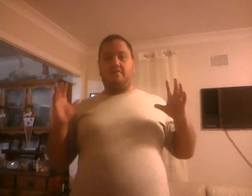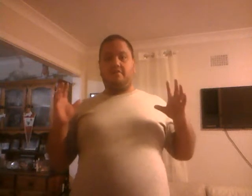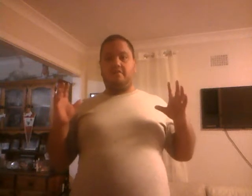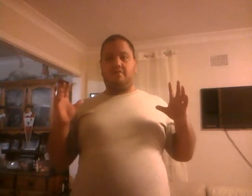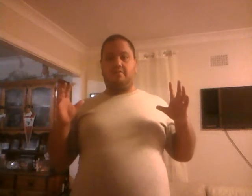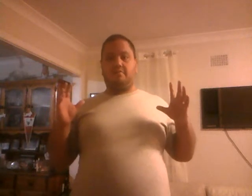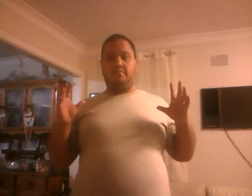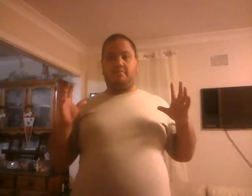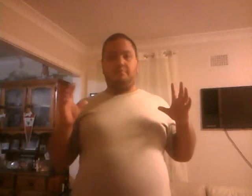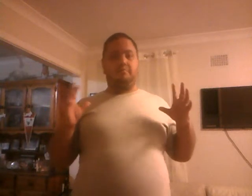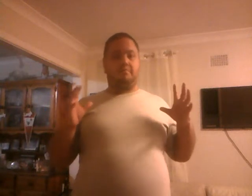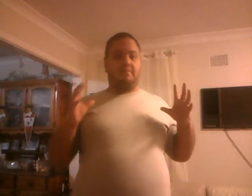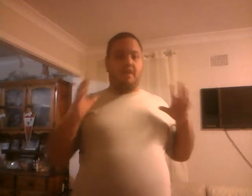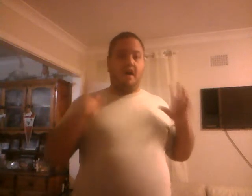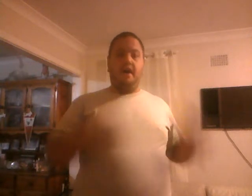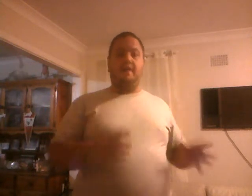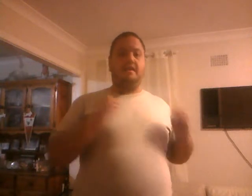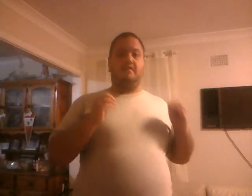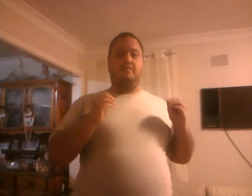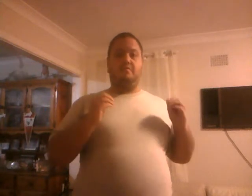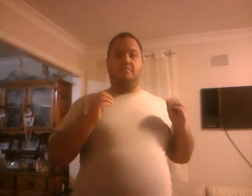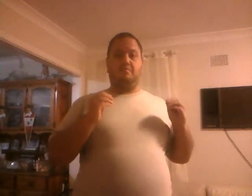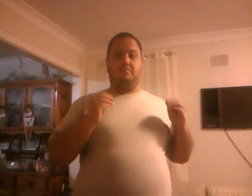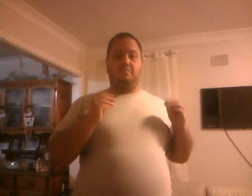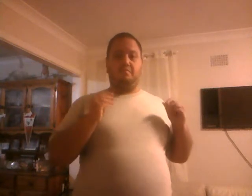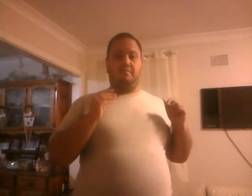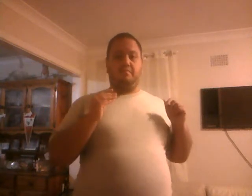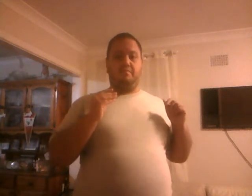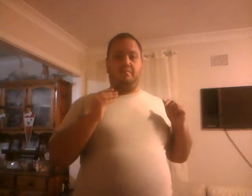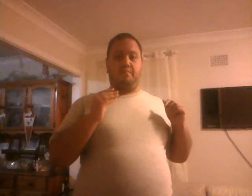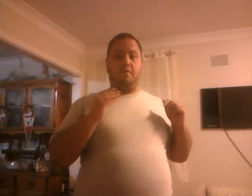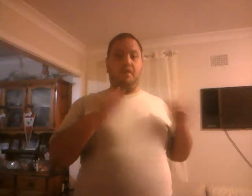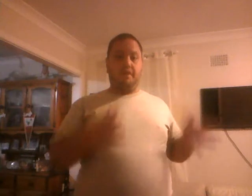kind and worthy.